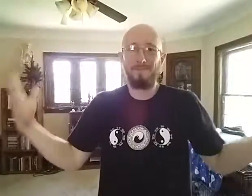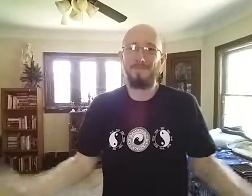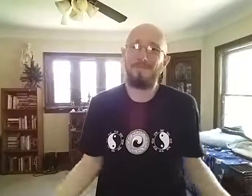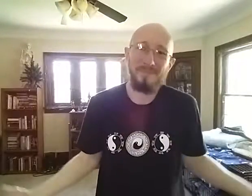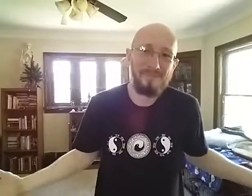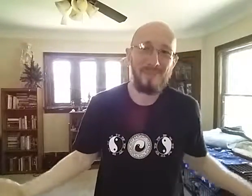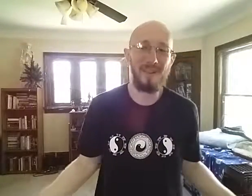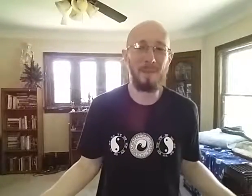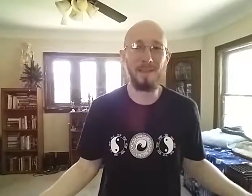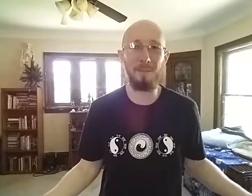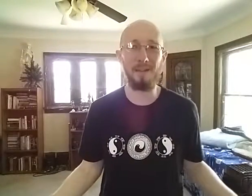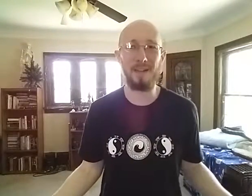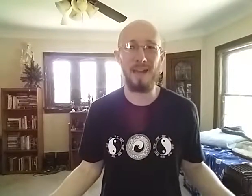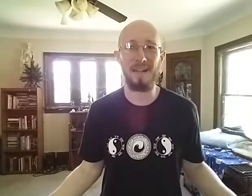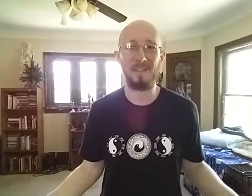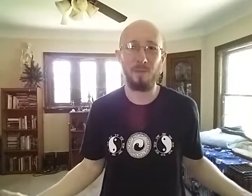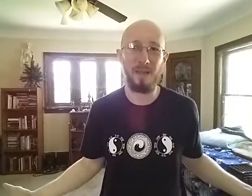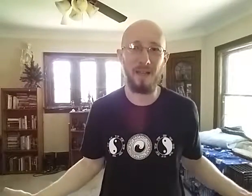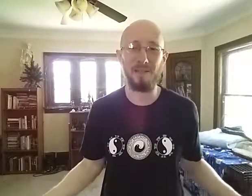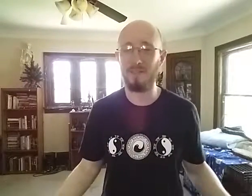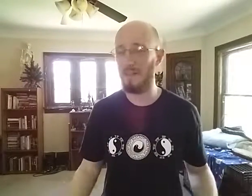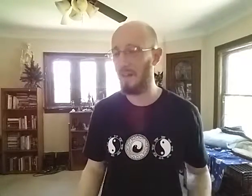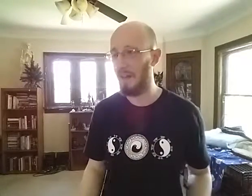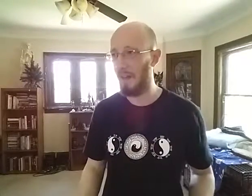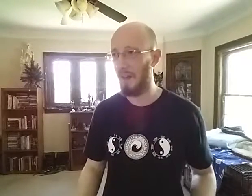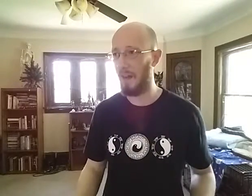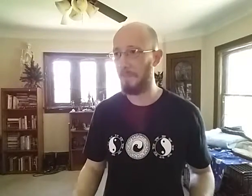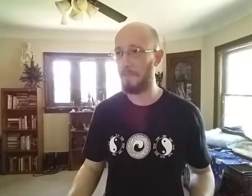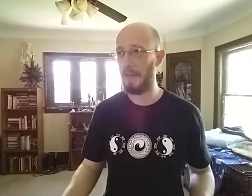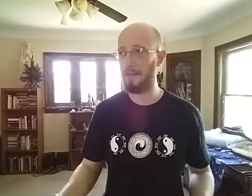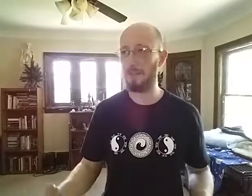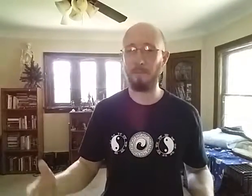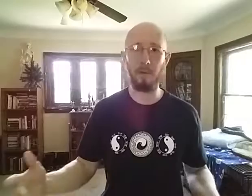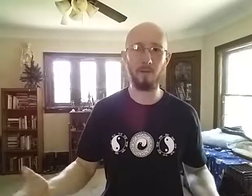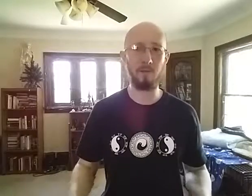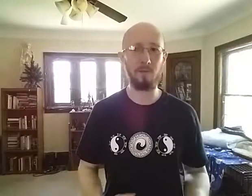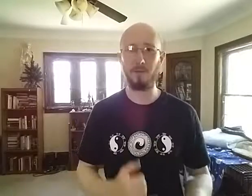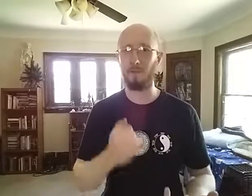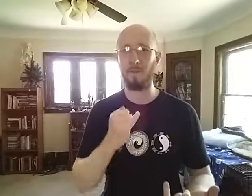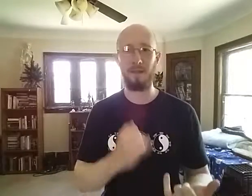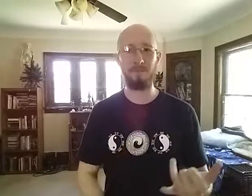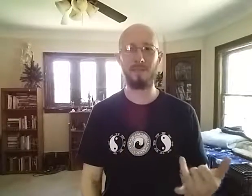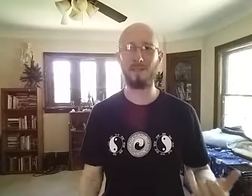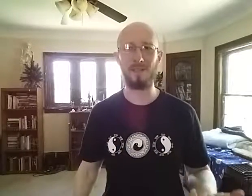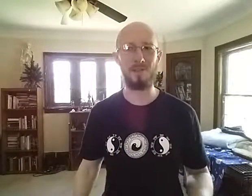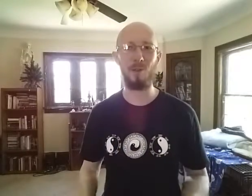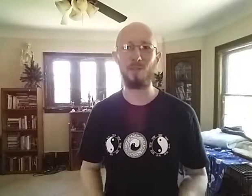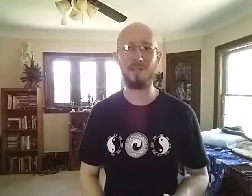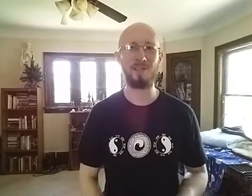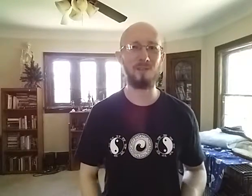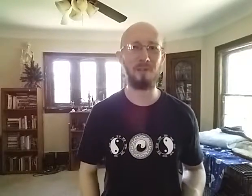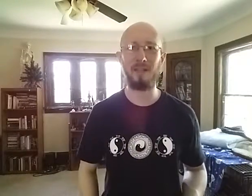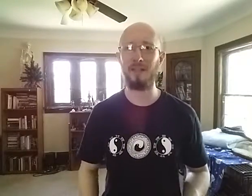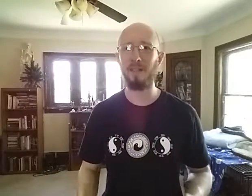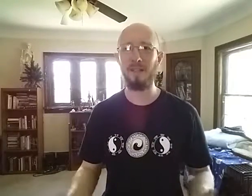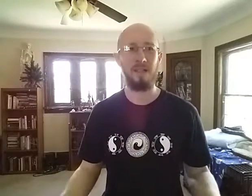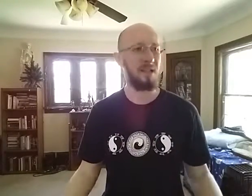I'm not that big of a guy, to be honest. And there's some of my other students, you know, 6'2", 6'3",